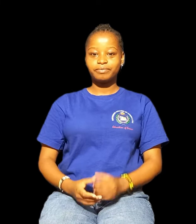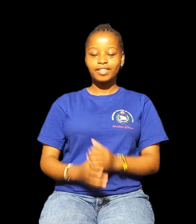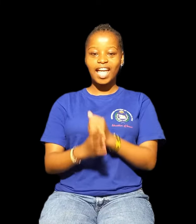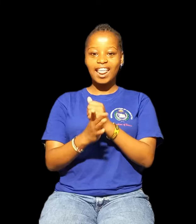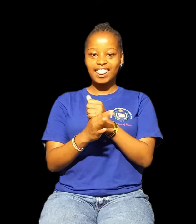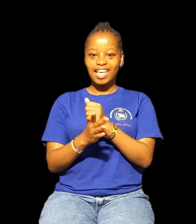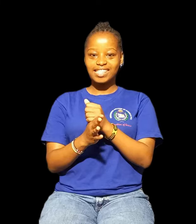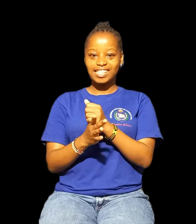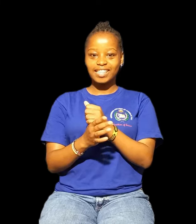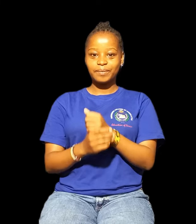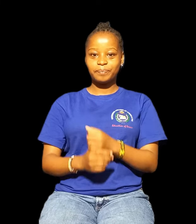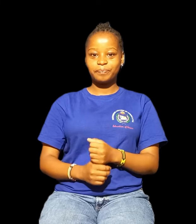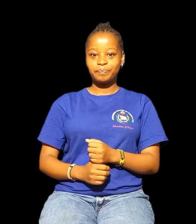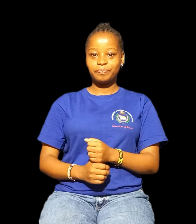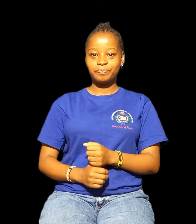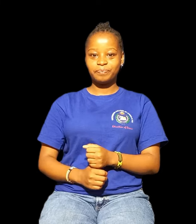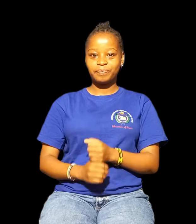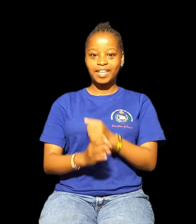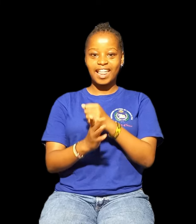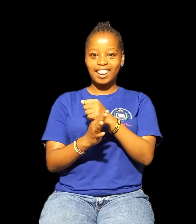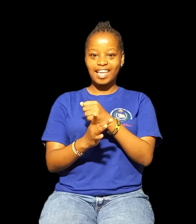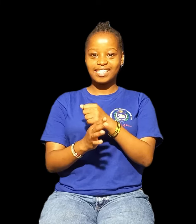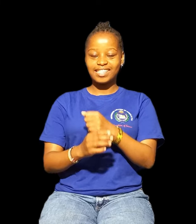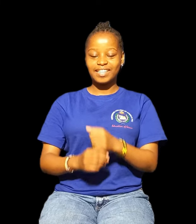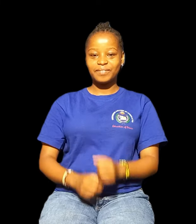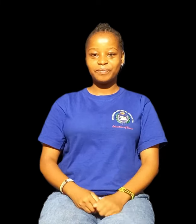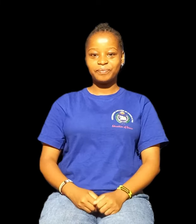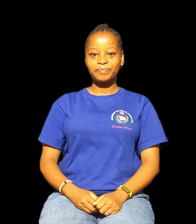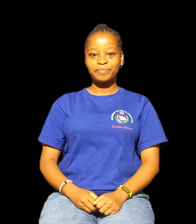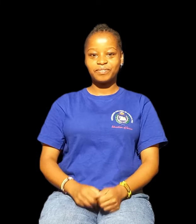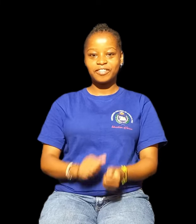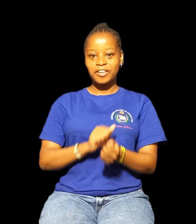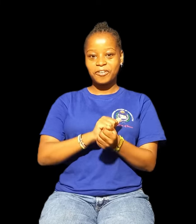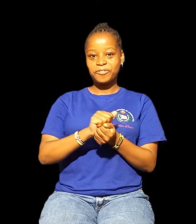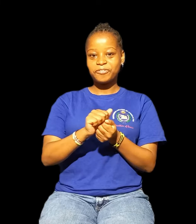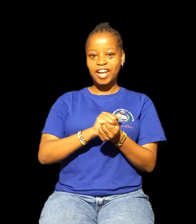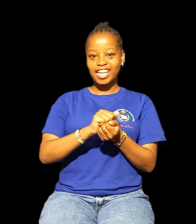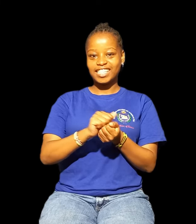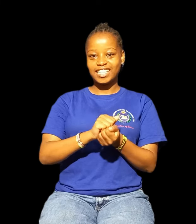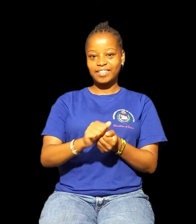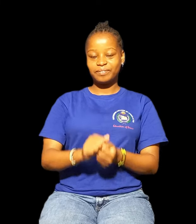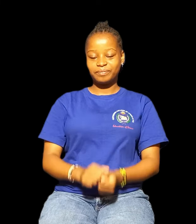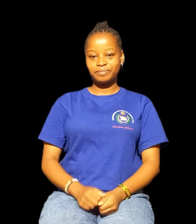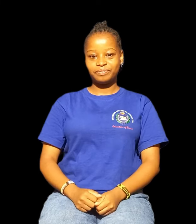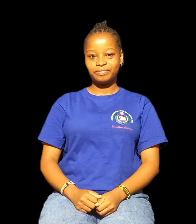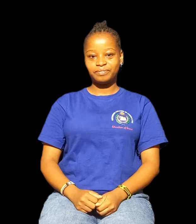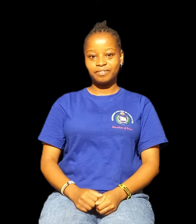Thursday Friday Friday